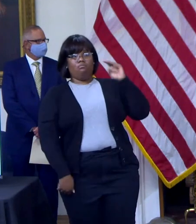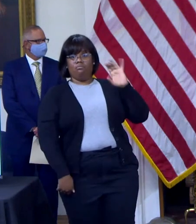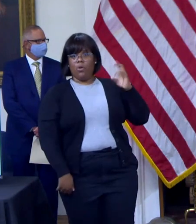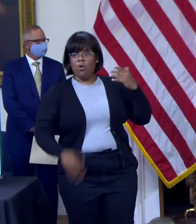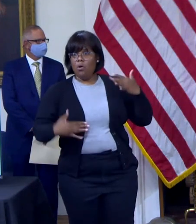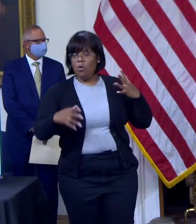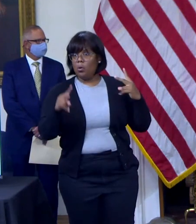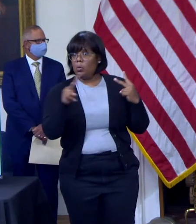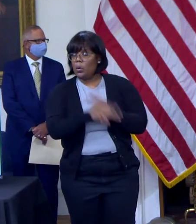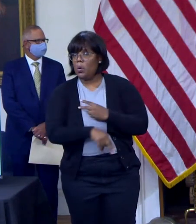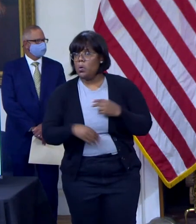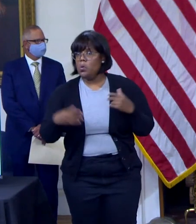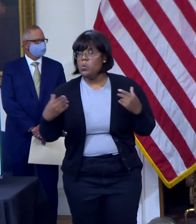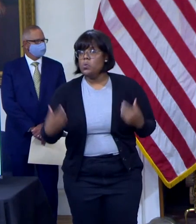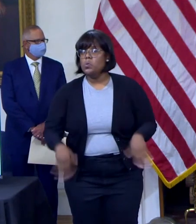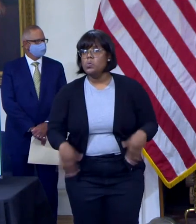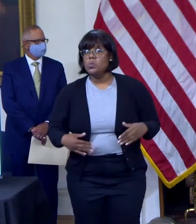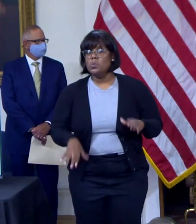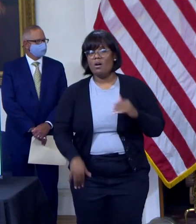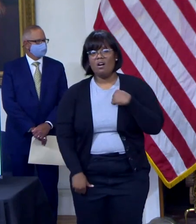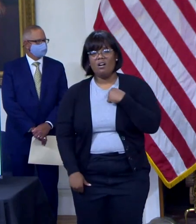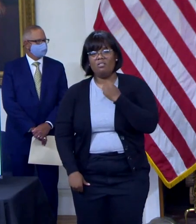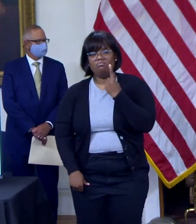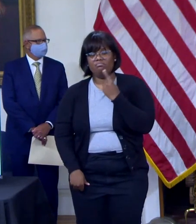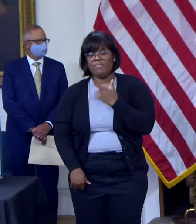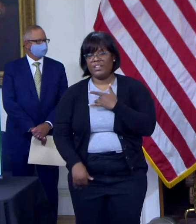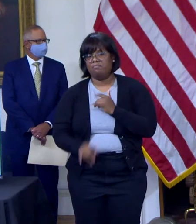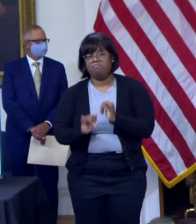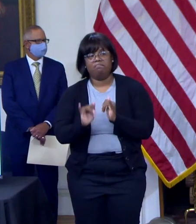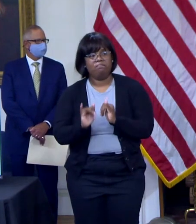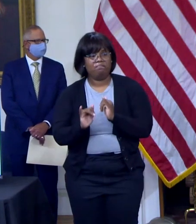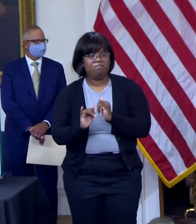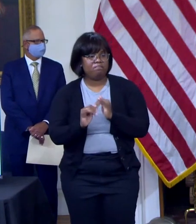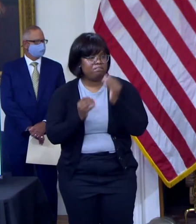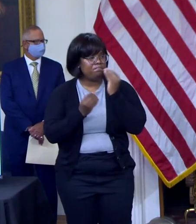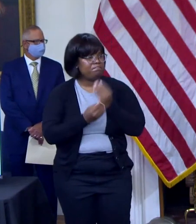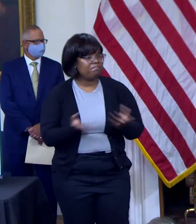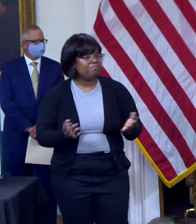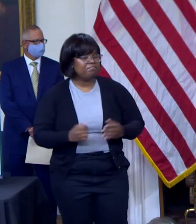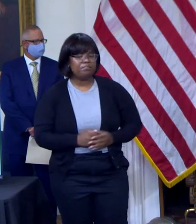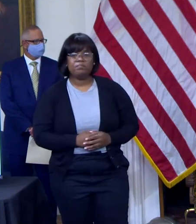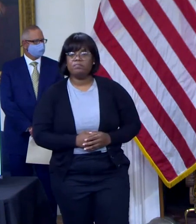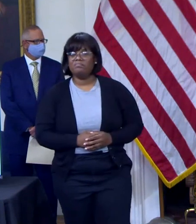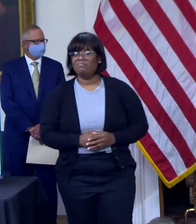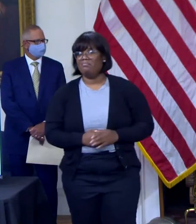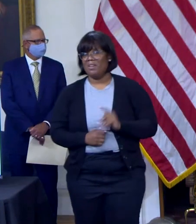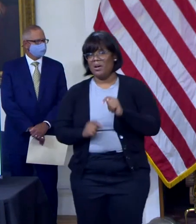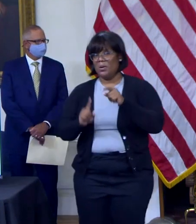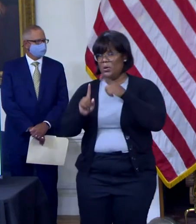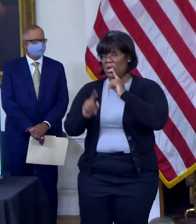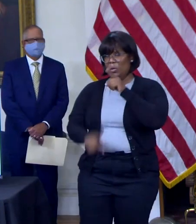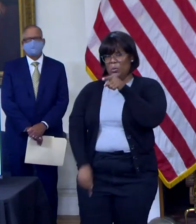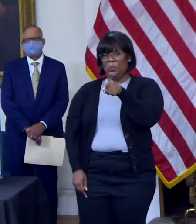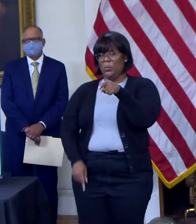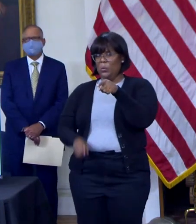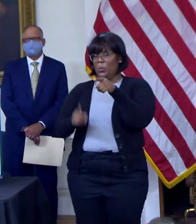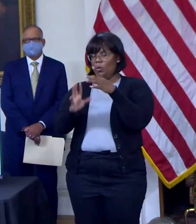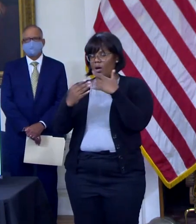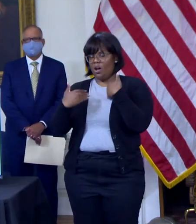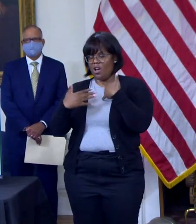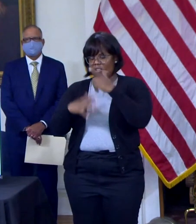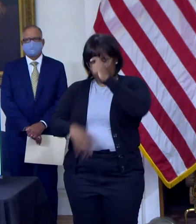exactly the same way. But please know that you have earned our eternal gratitude,